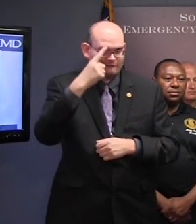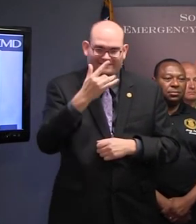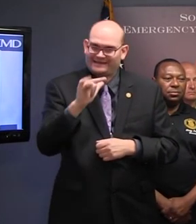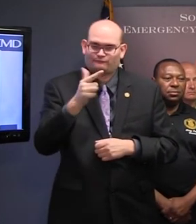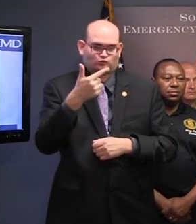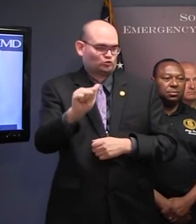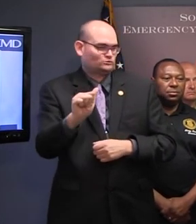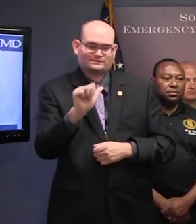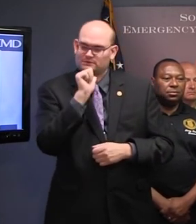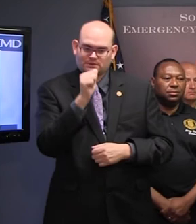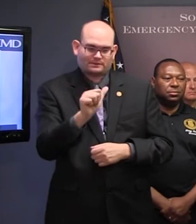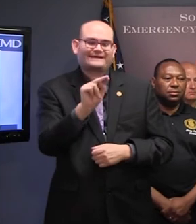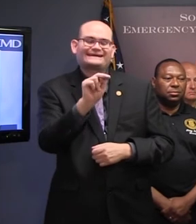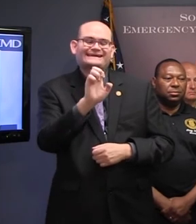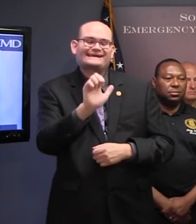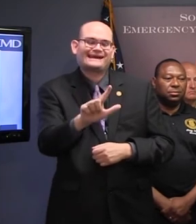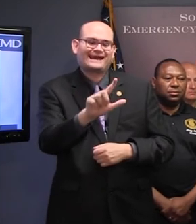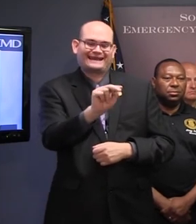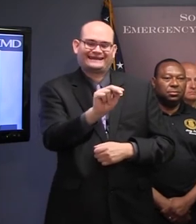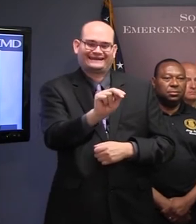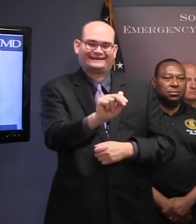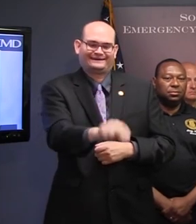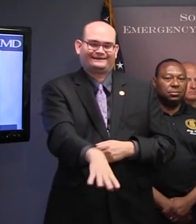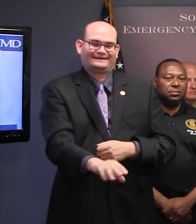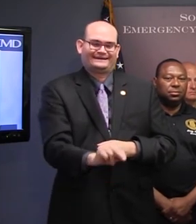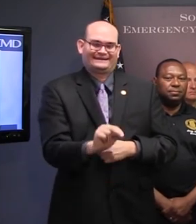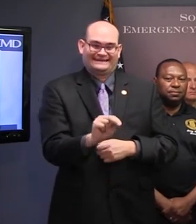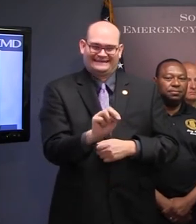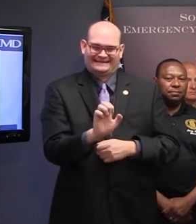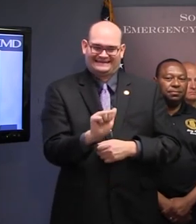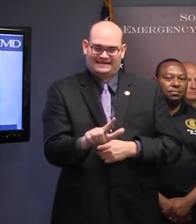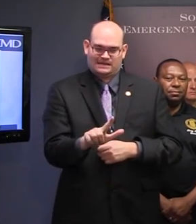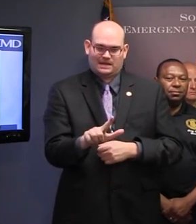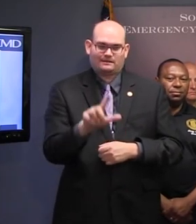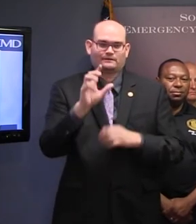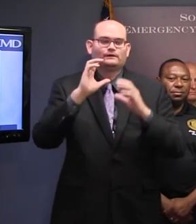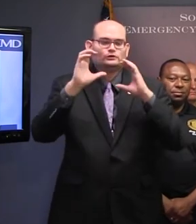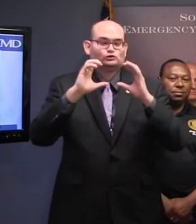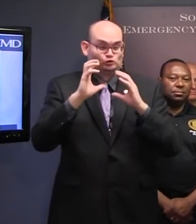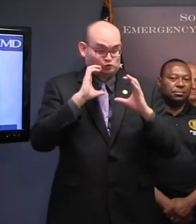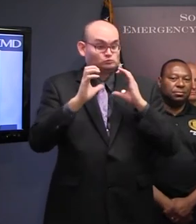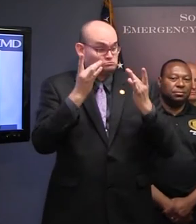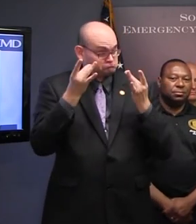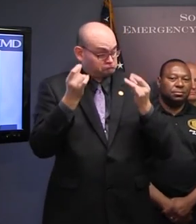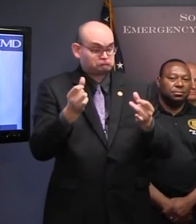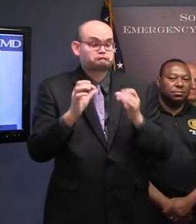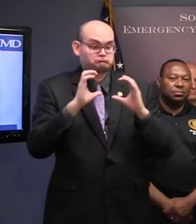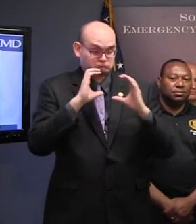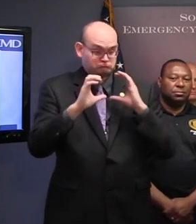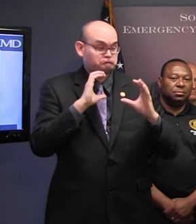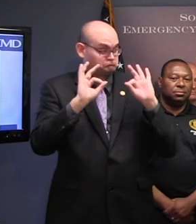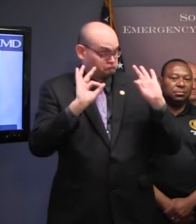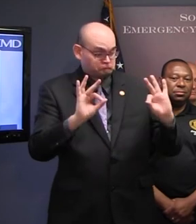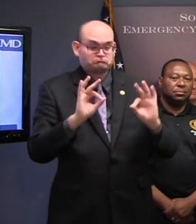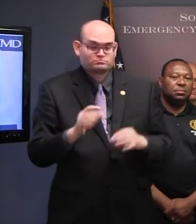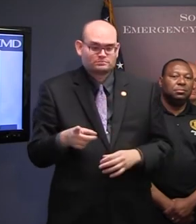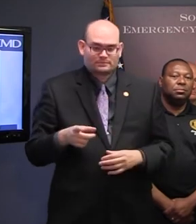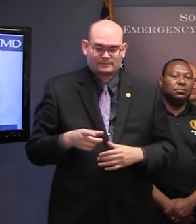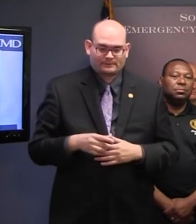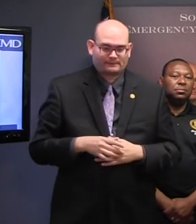between these offices and the other offices. Is there anything being done to try to